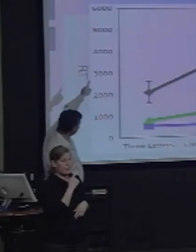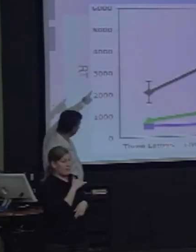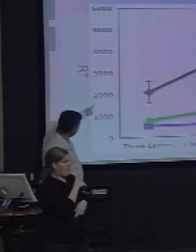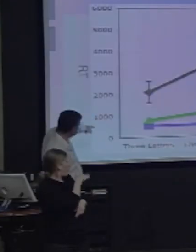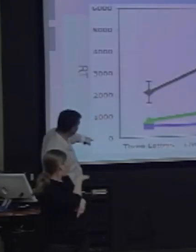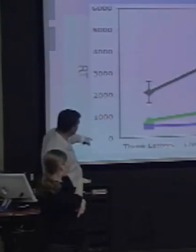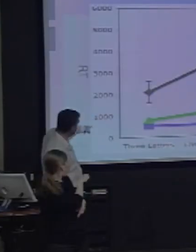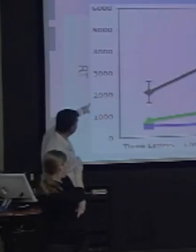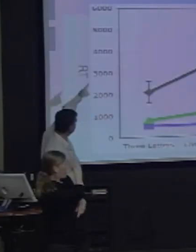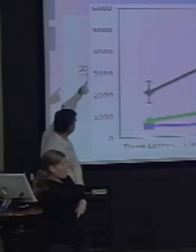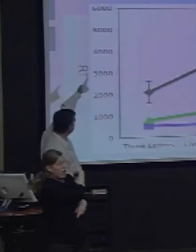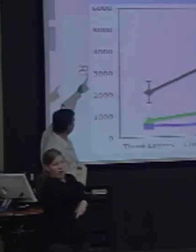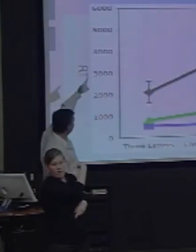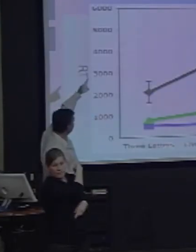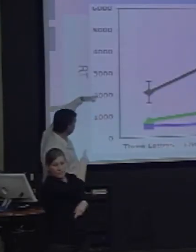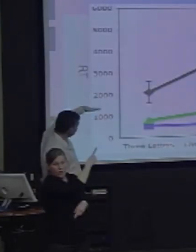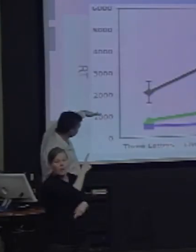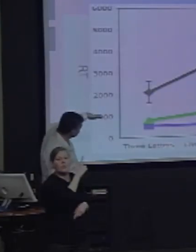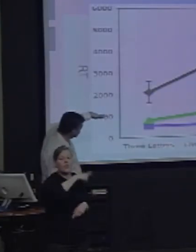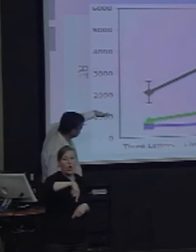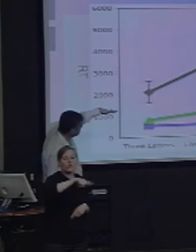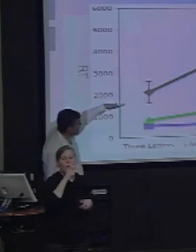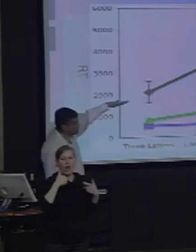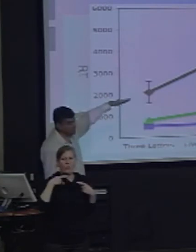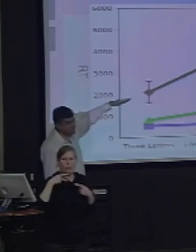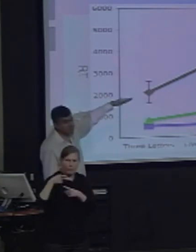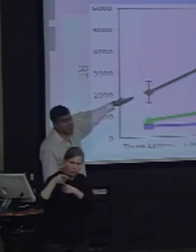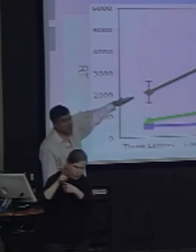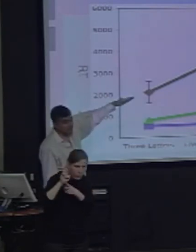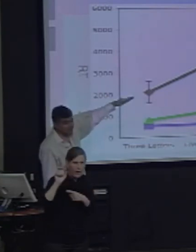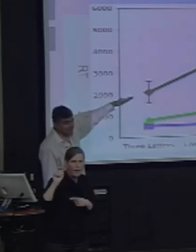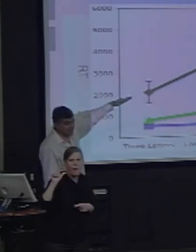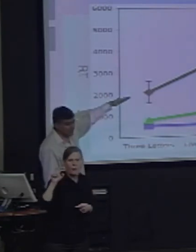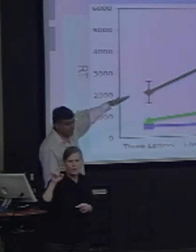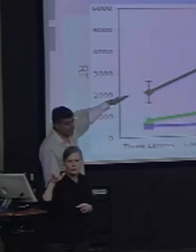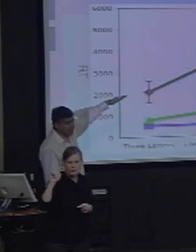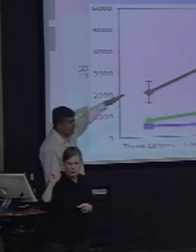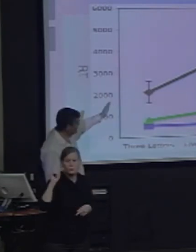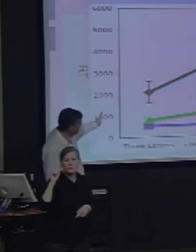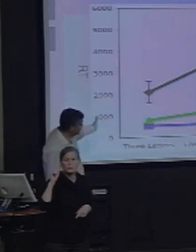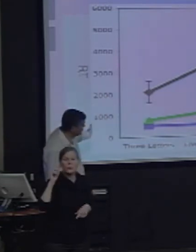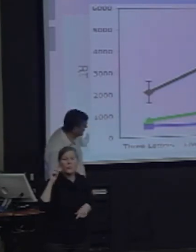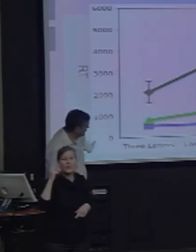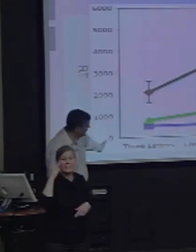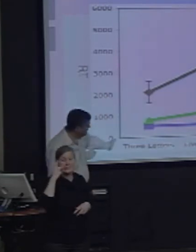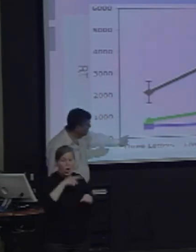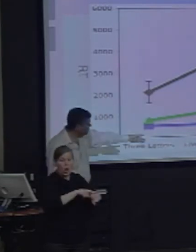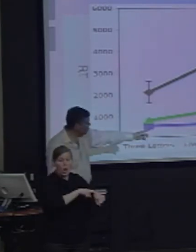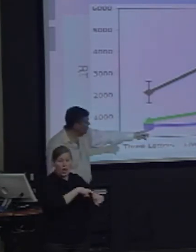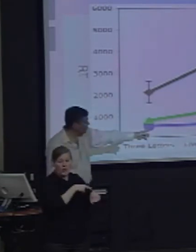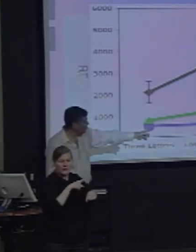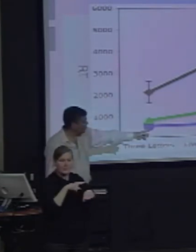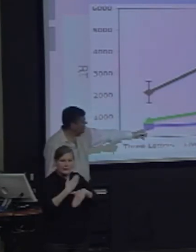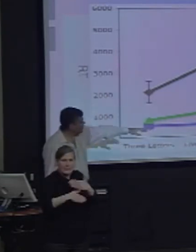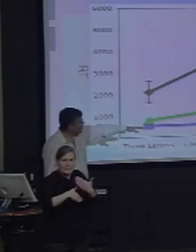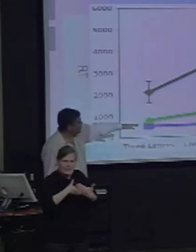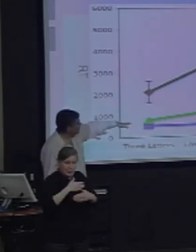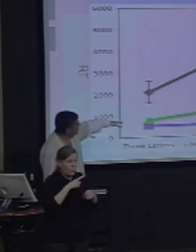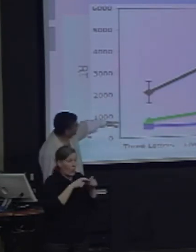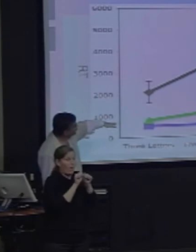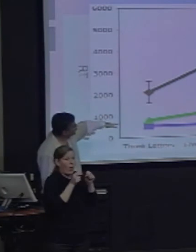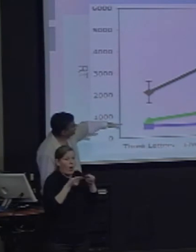in latency, that is to say, progressive slowing, as a function of the length of the word,